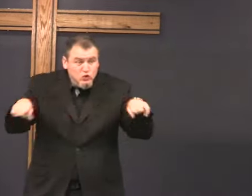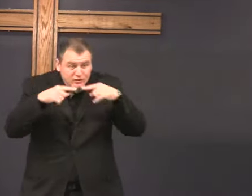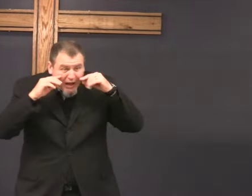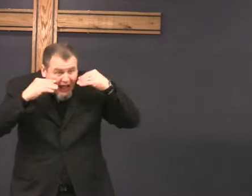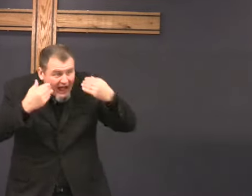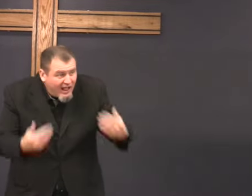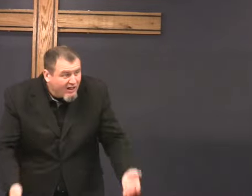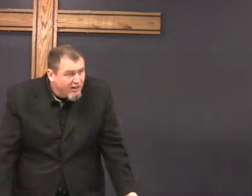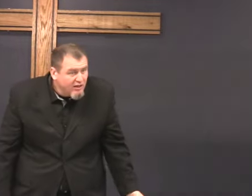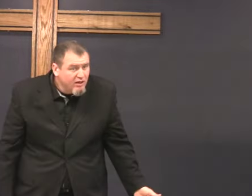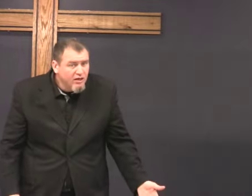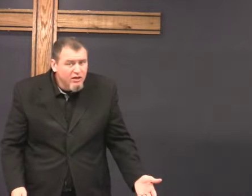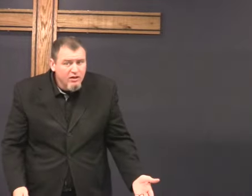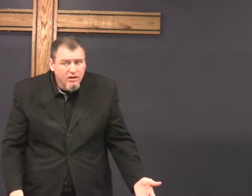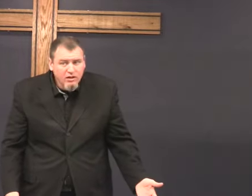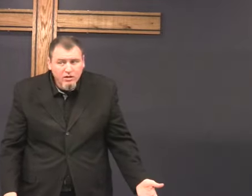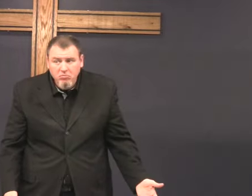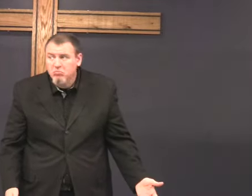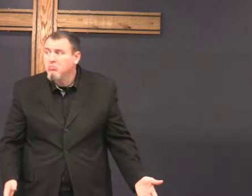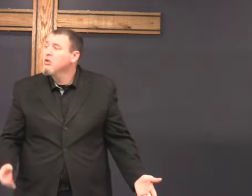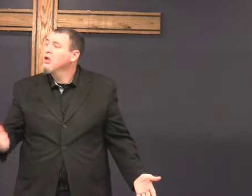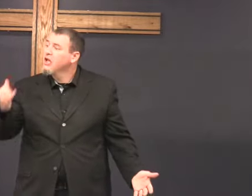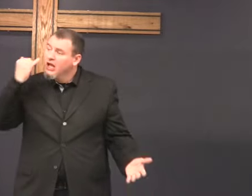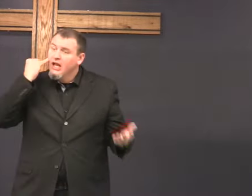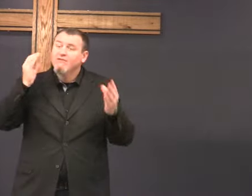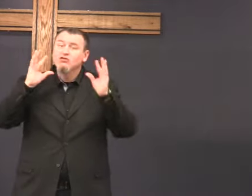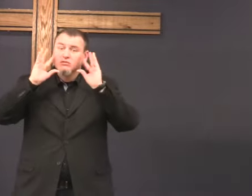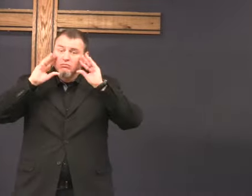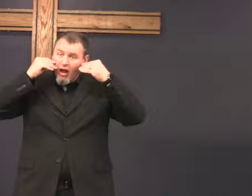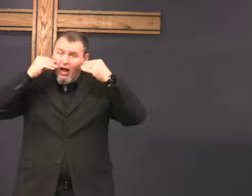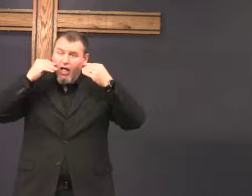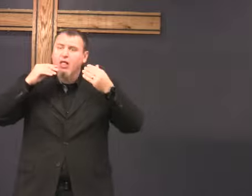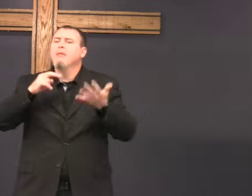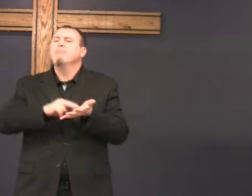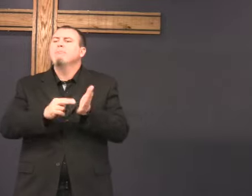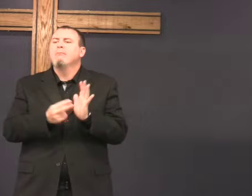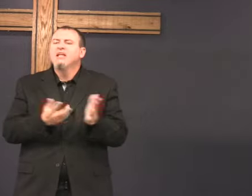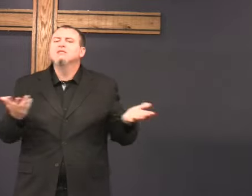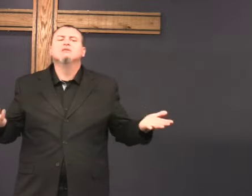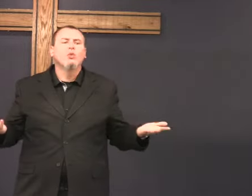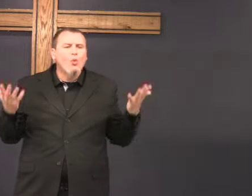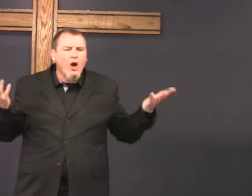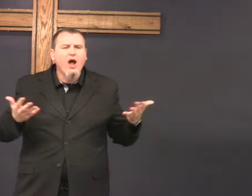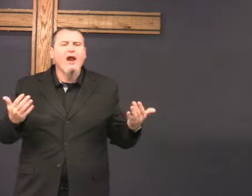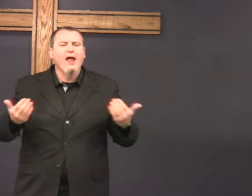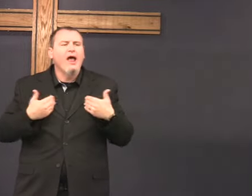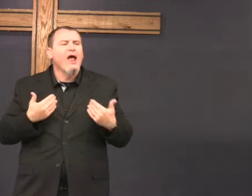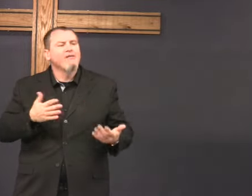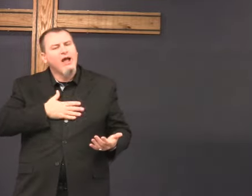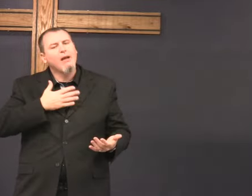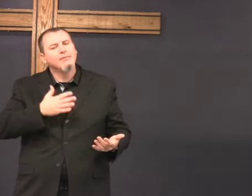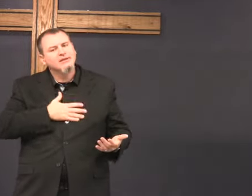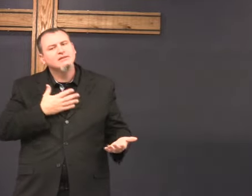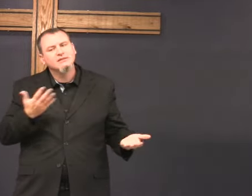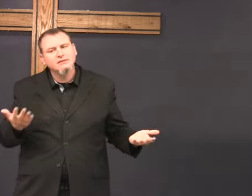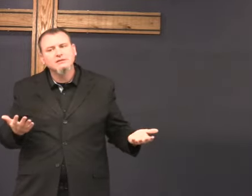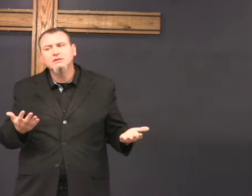if you smile if you smile that means what? have